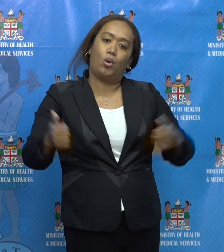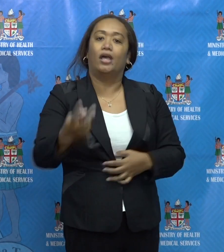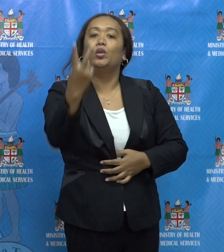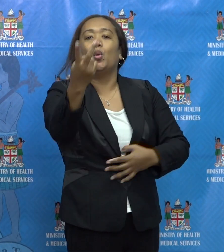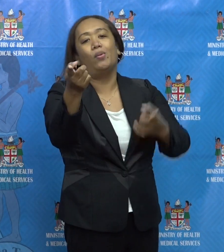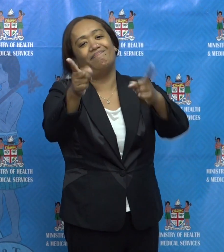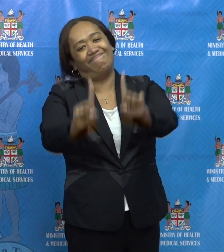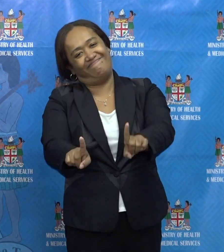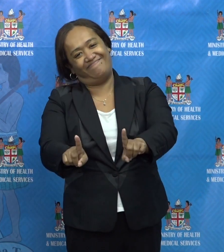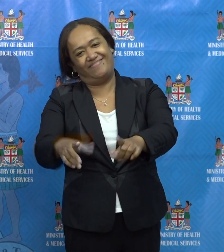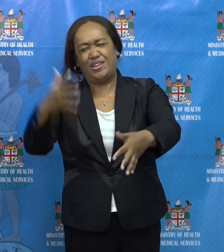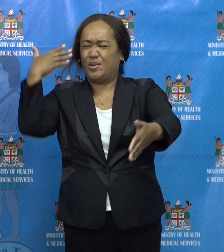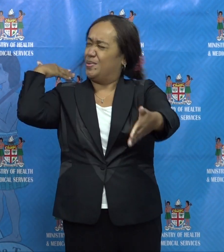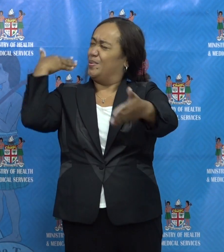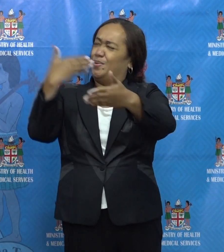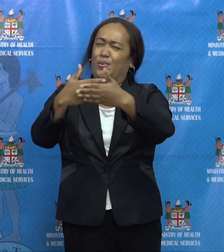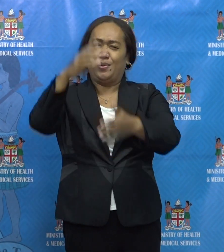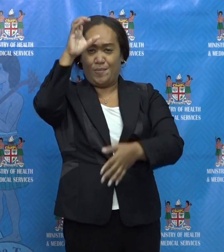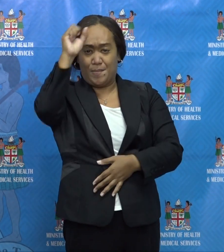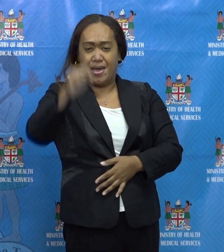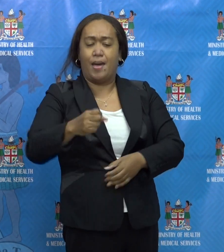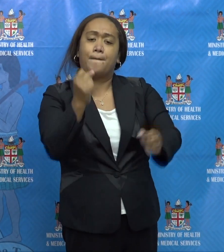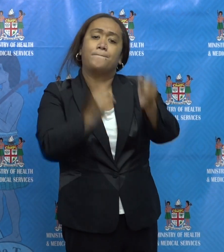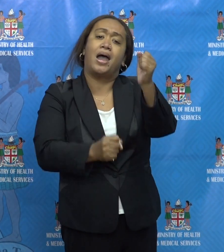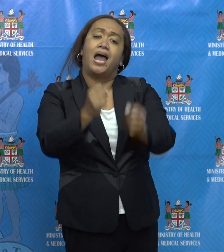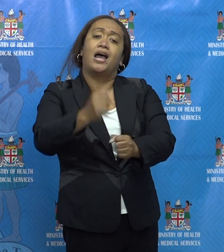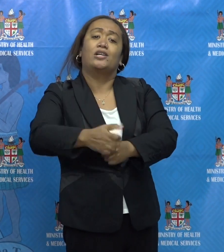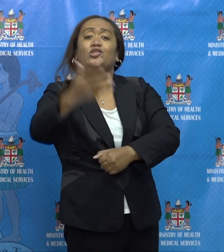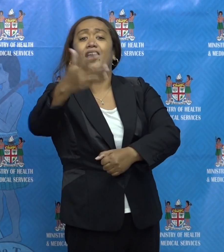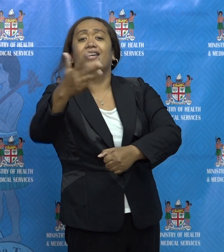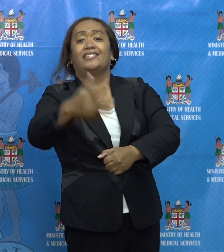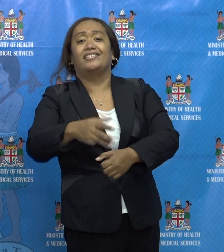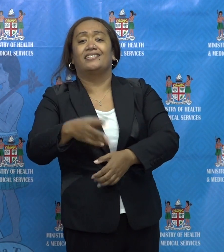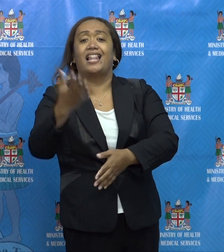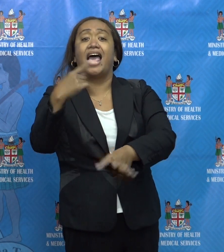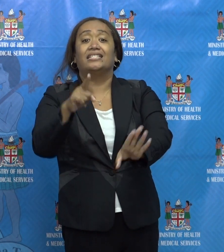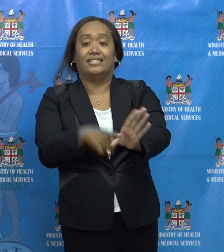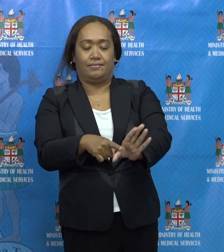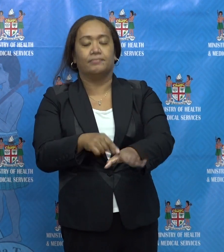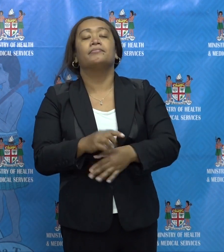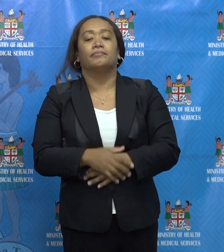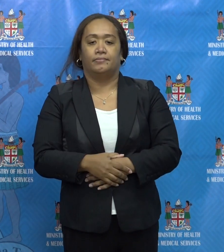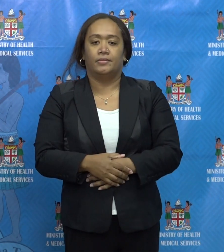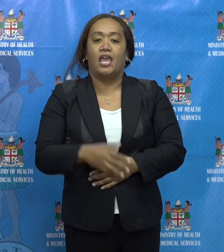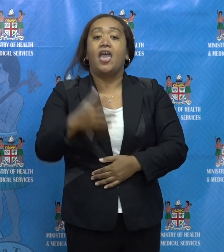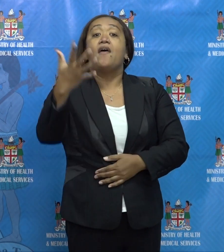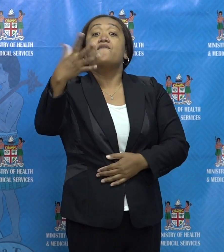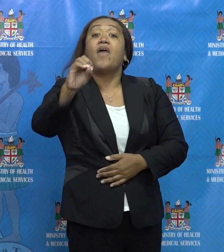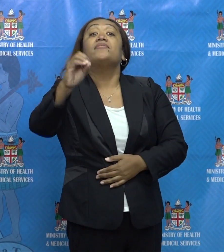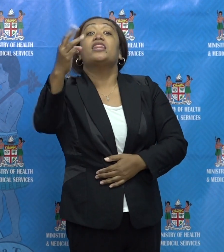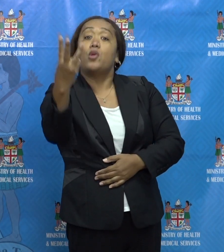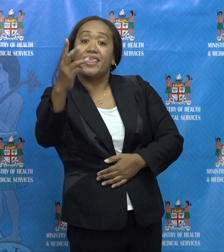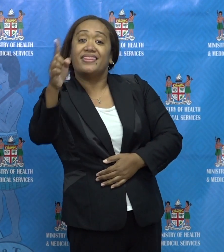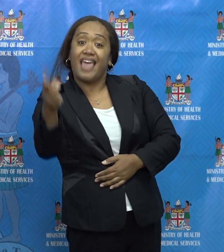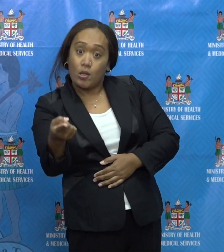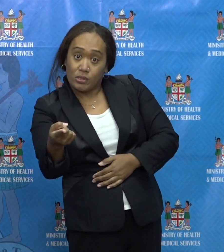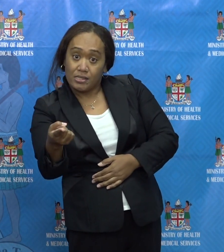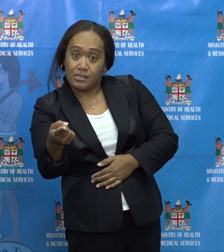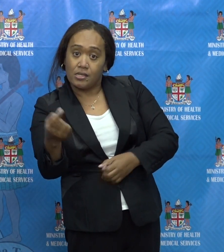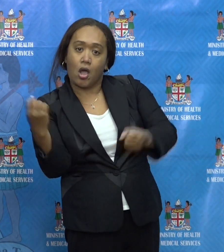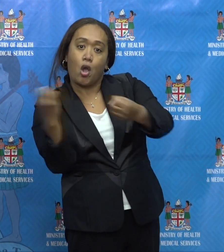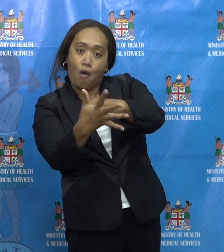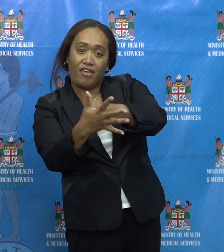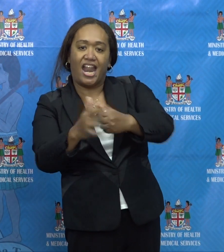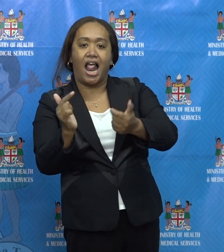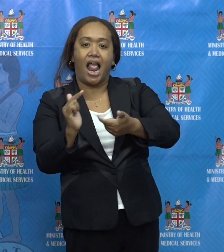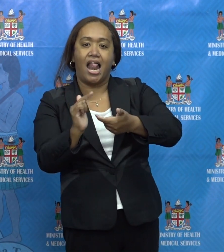our first case was recorded on March the 19th of 2020. A total of 53,253 COVID-19